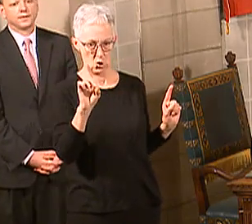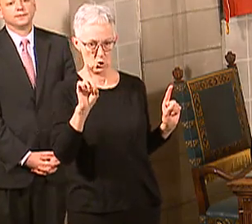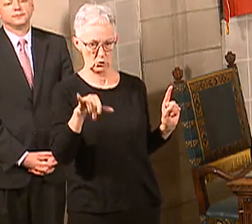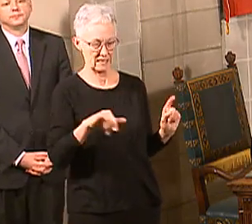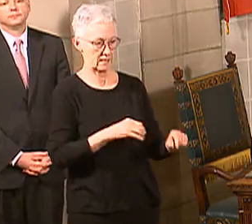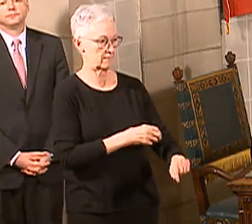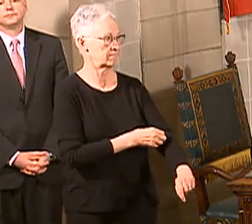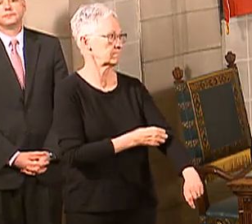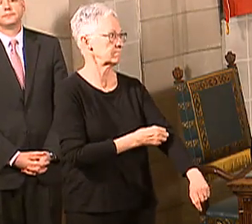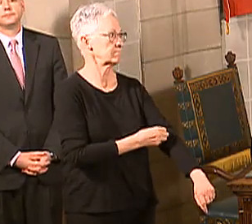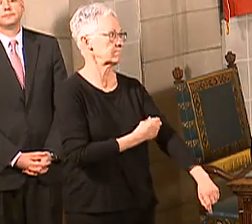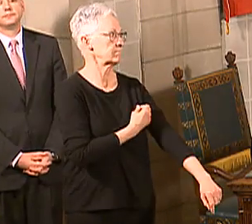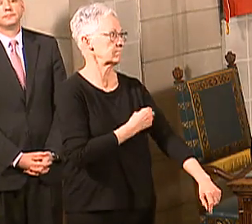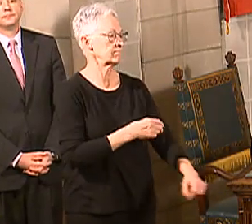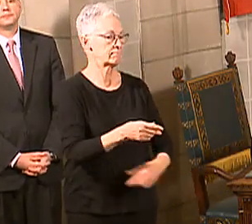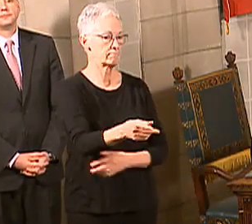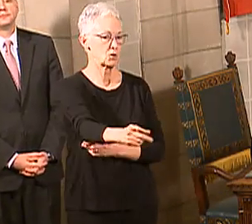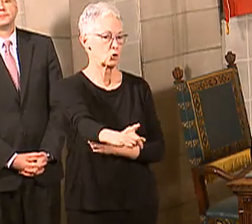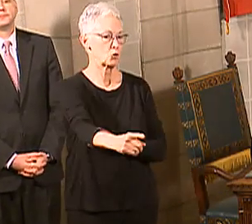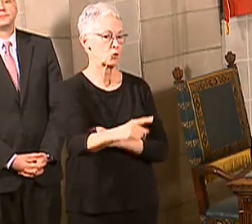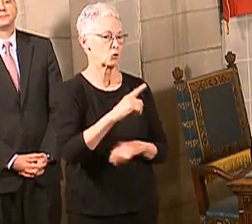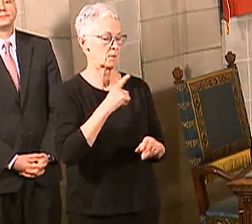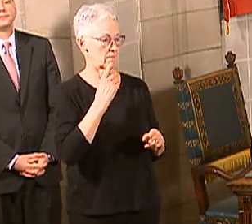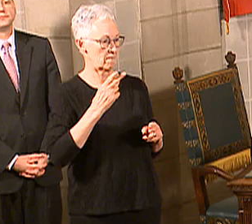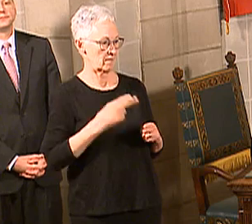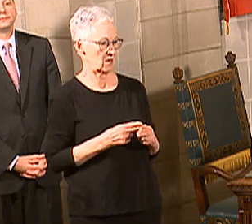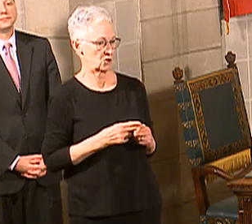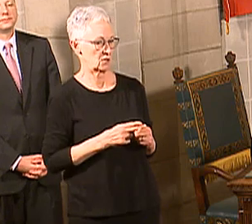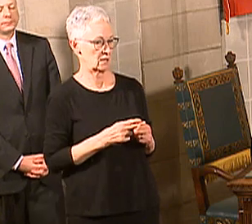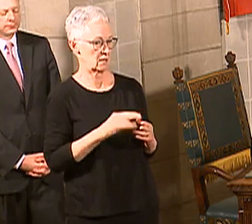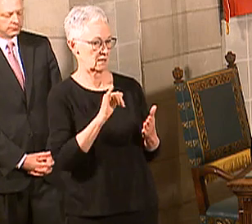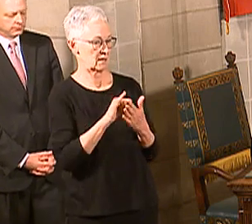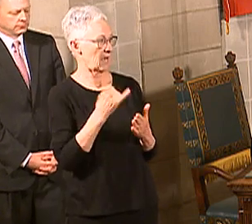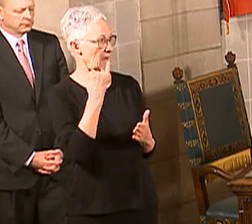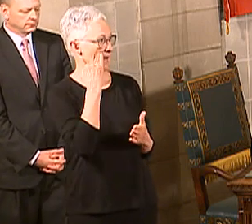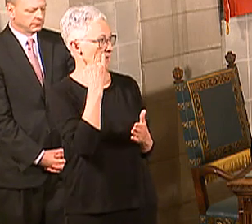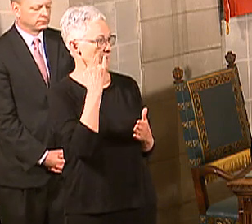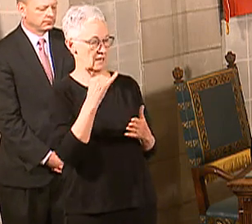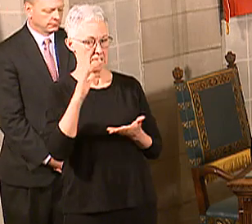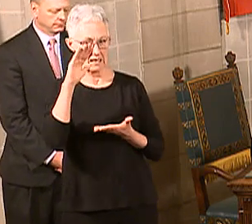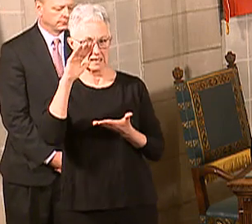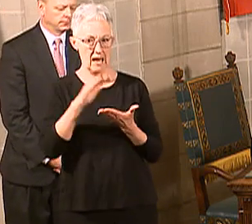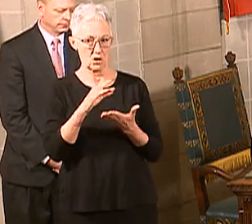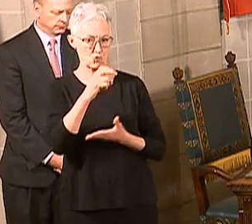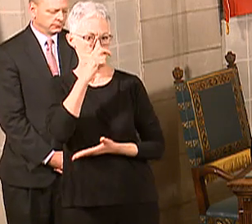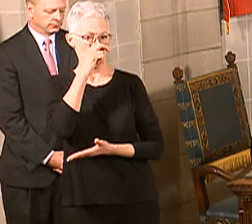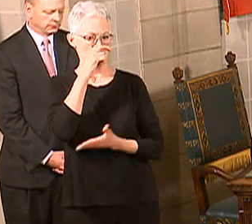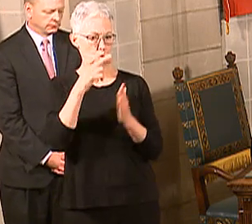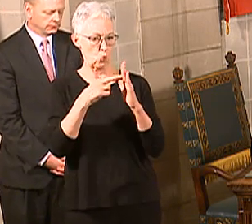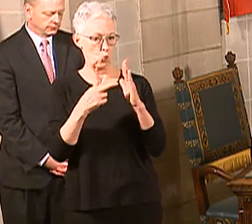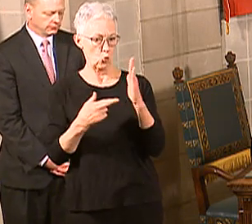You mentioned that the relapse prescriptions would enable faster training of that side of caregivers. What